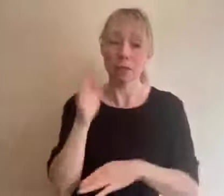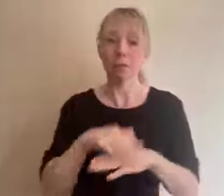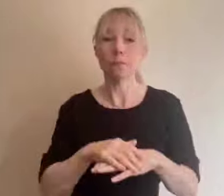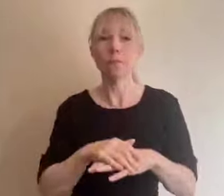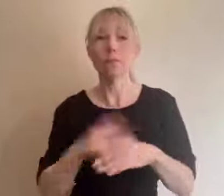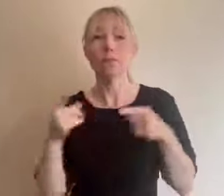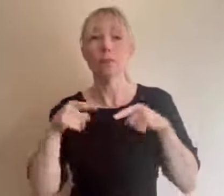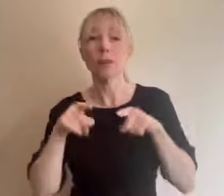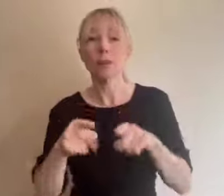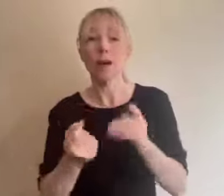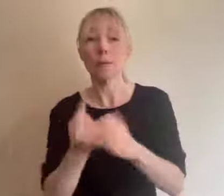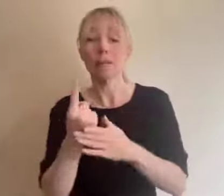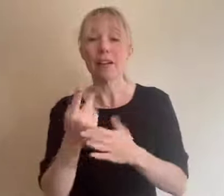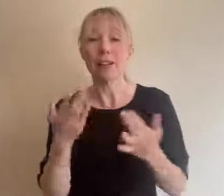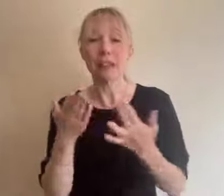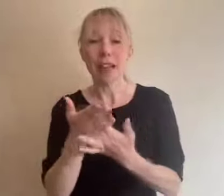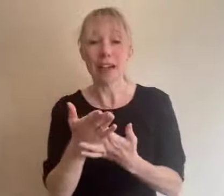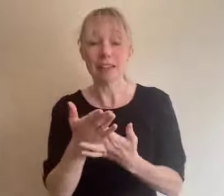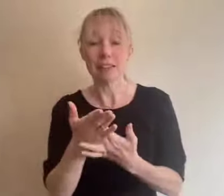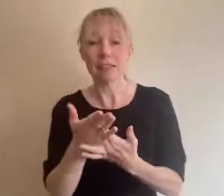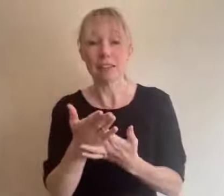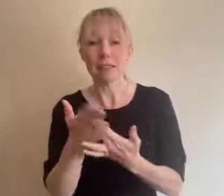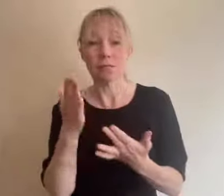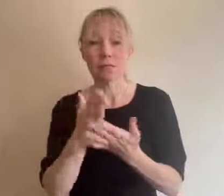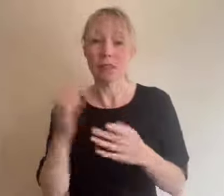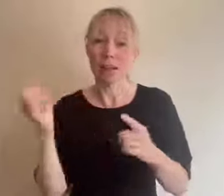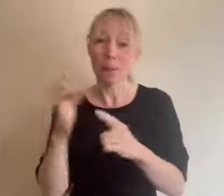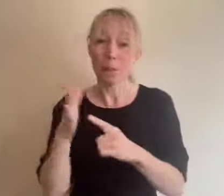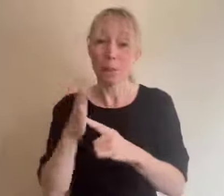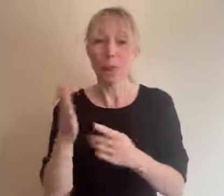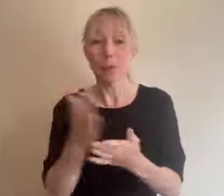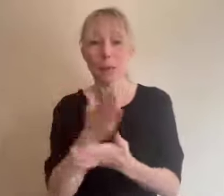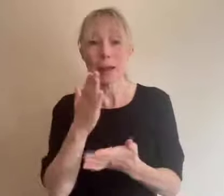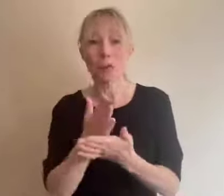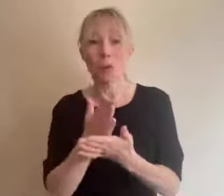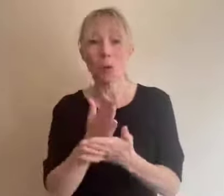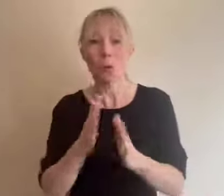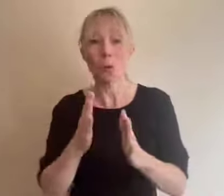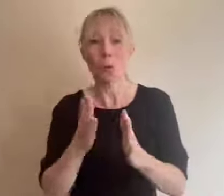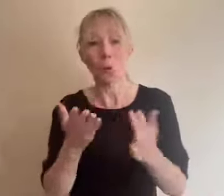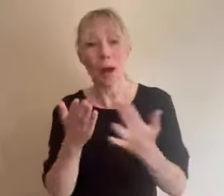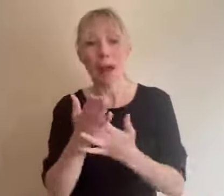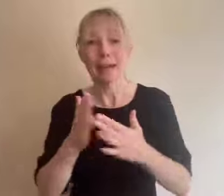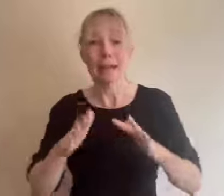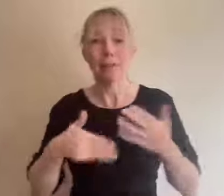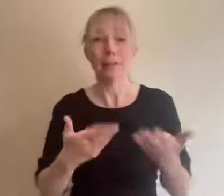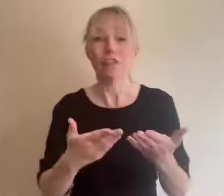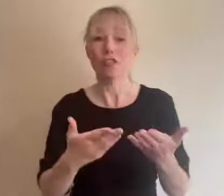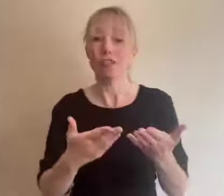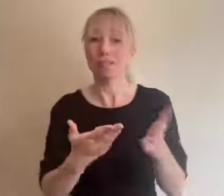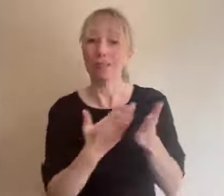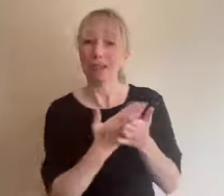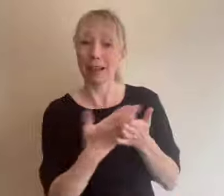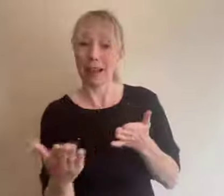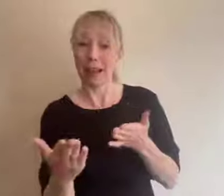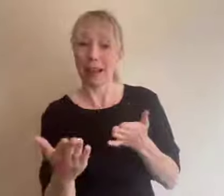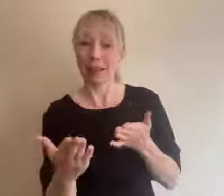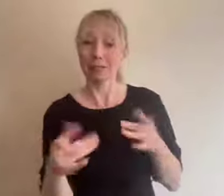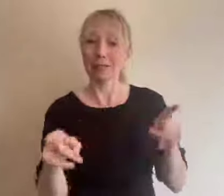it's important to make your access provision for your hybrid event clear from the outset just as you should have a statement